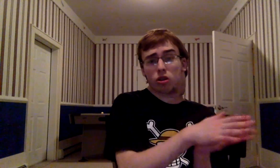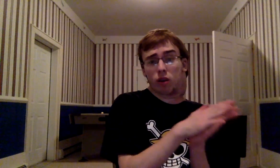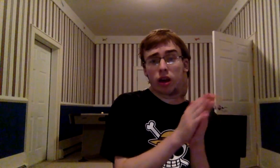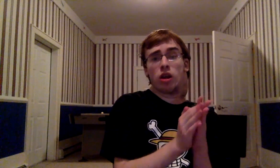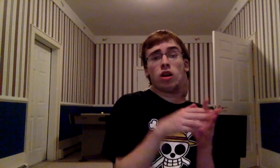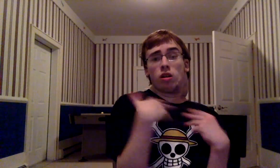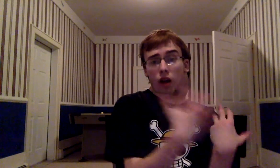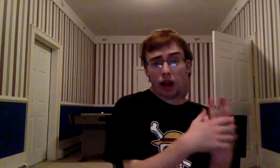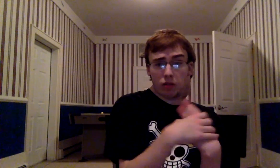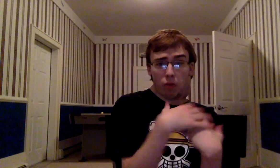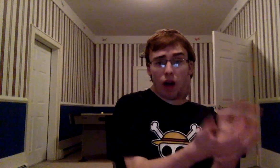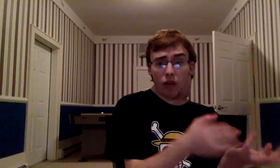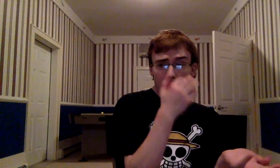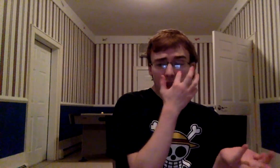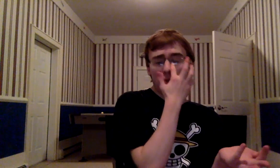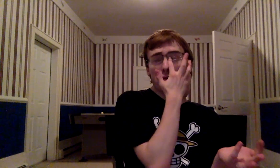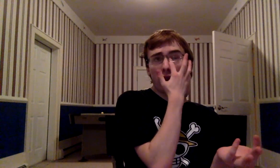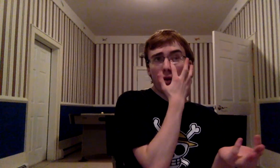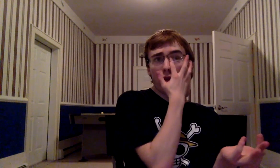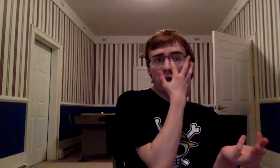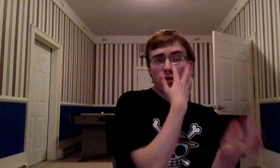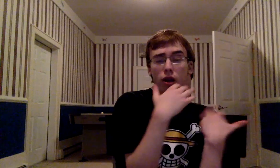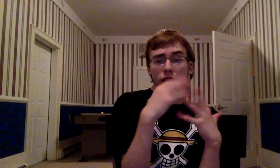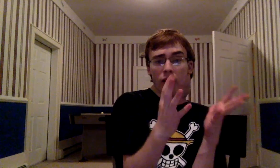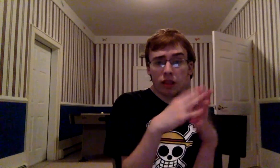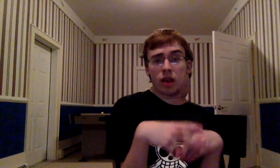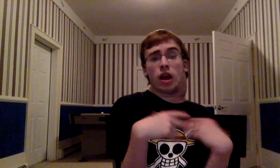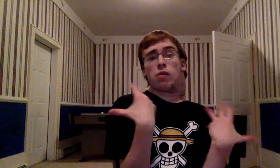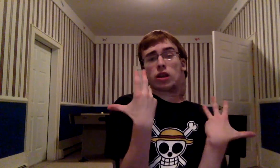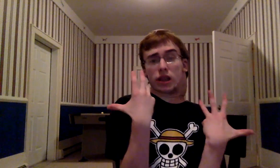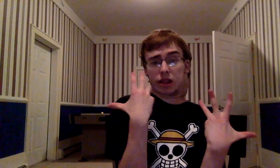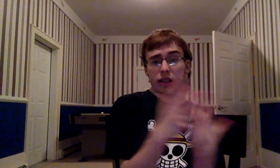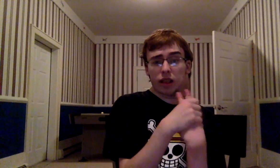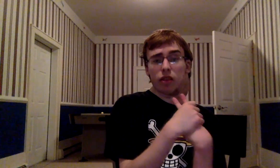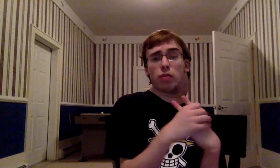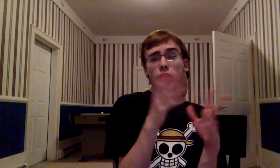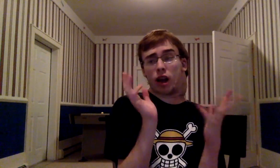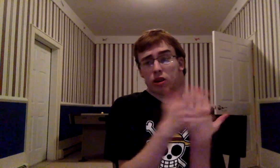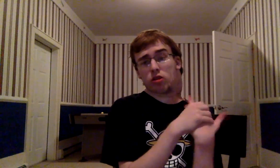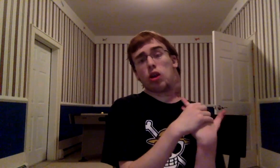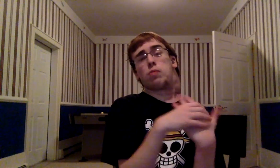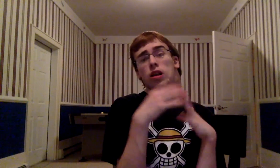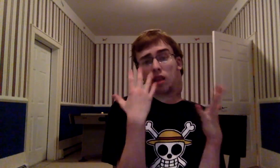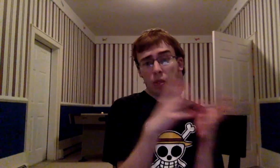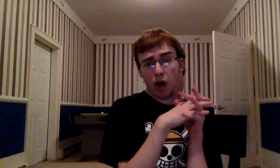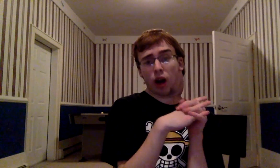doing less well It didn't stop doing as well as it used to It was consistently the second or third best done manga